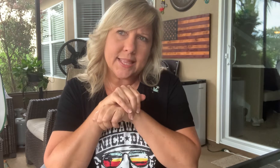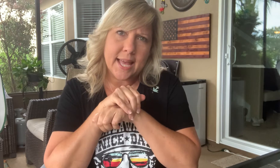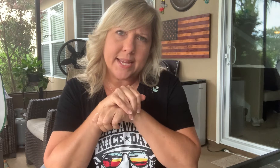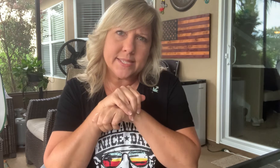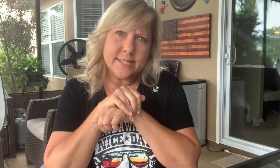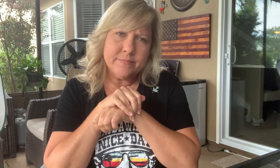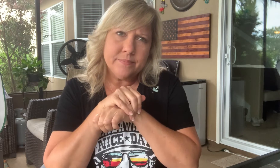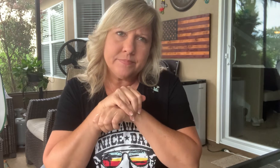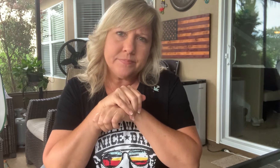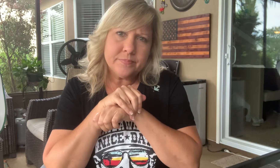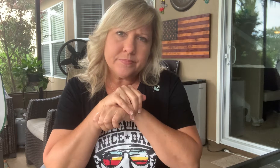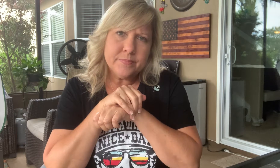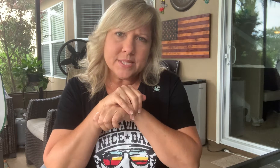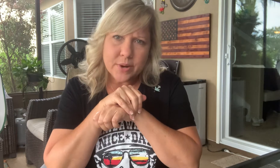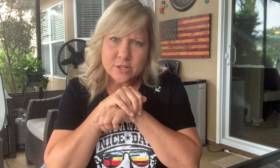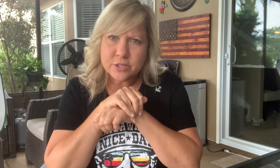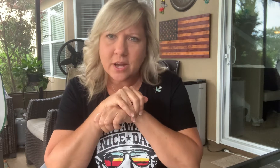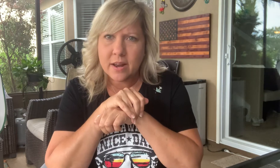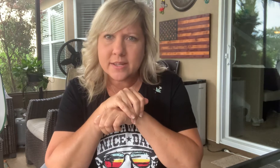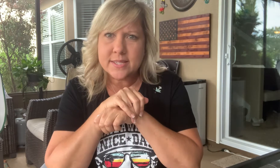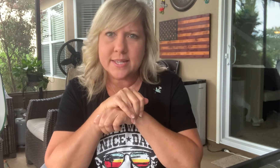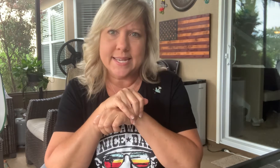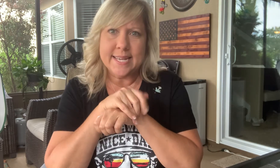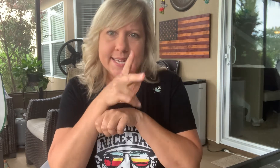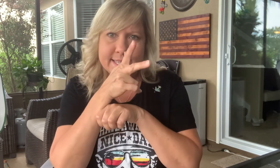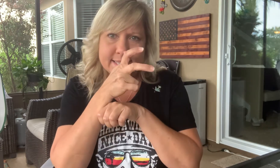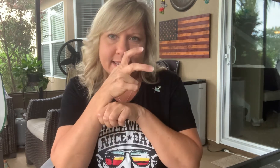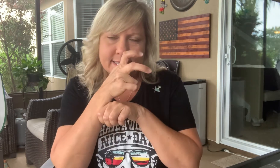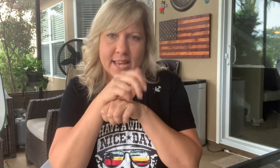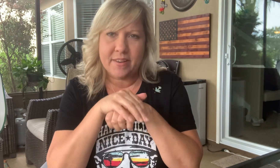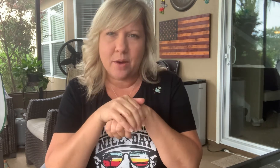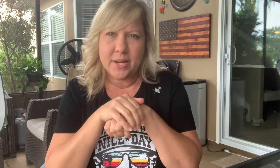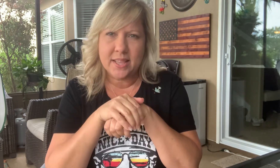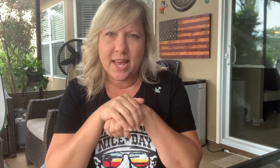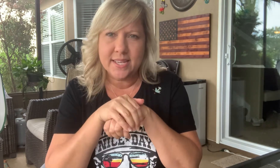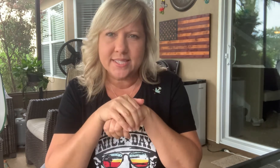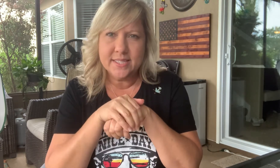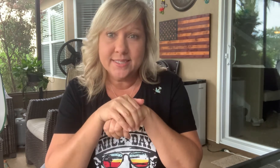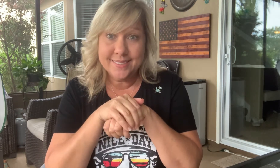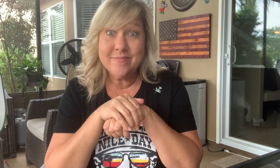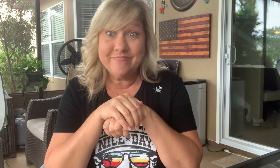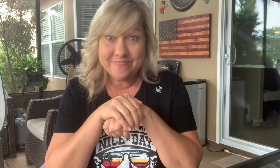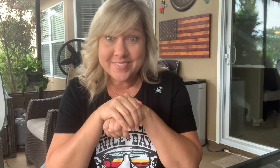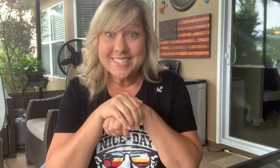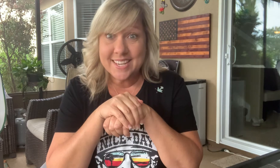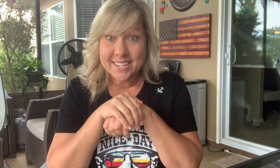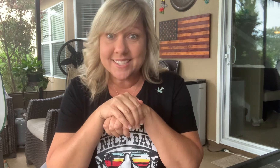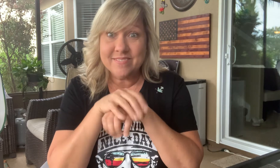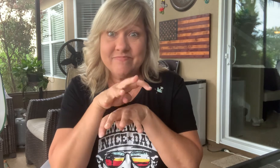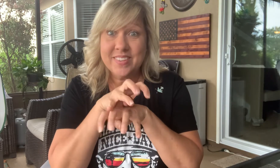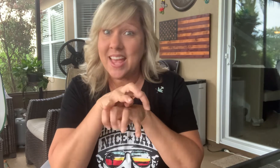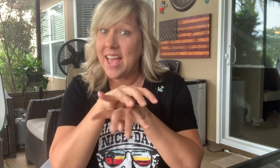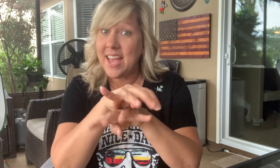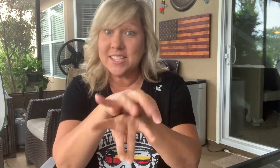legs. Miss Rachel taught us that insects have how many legs? Six. A